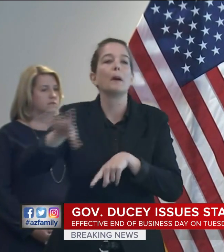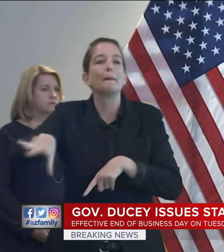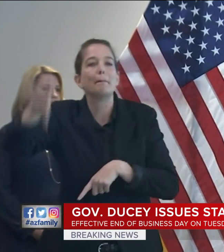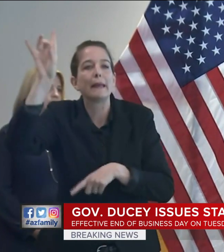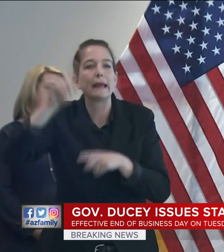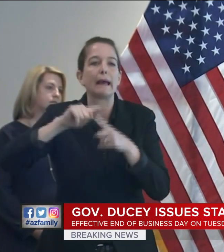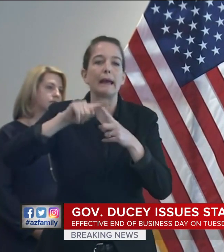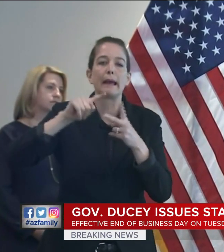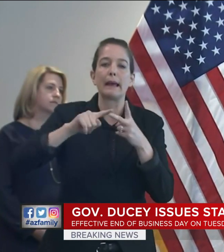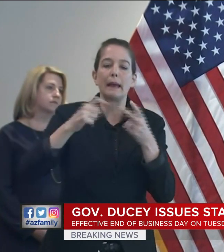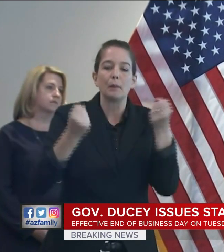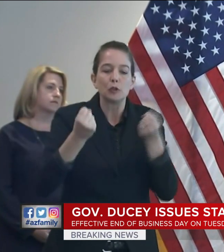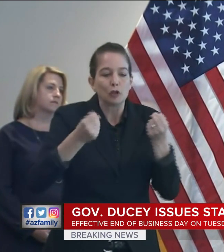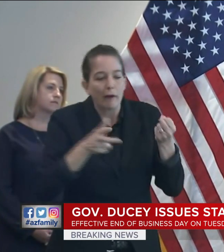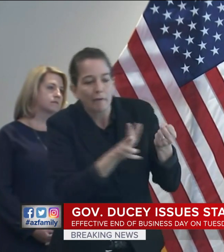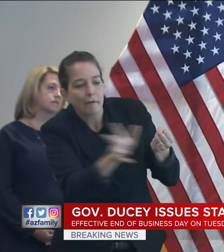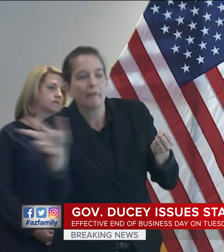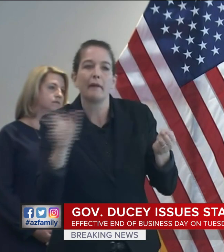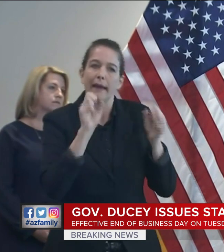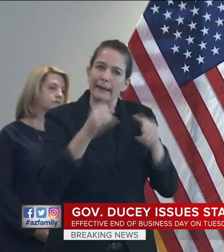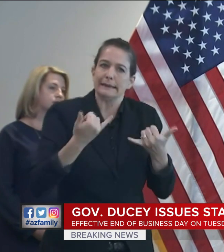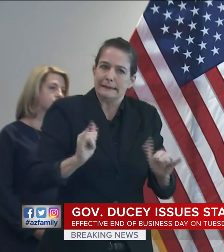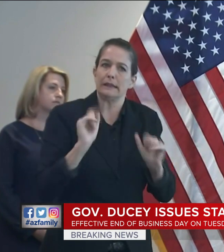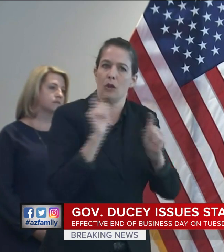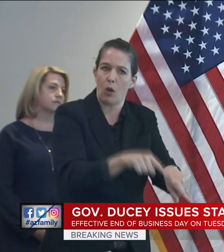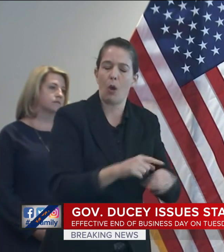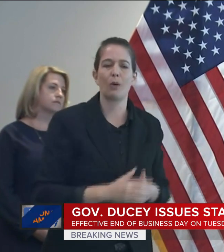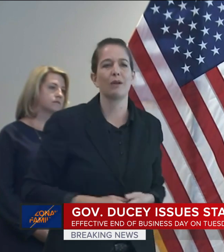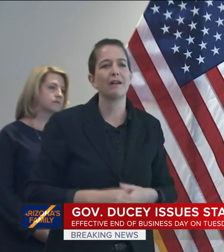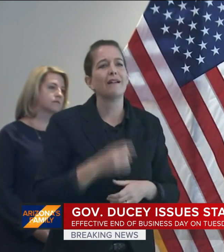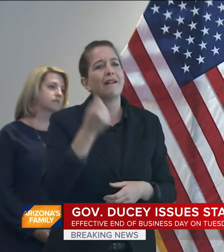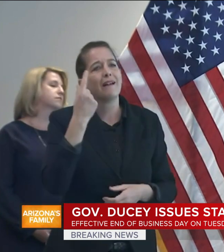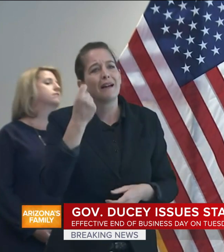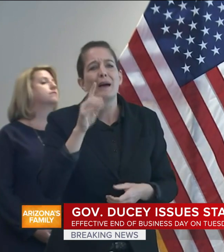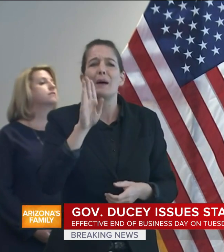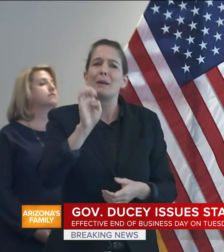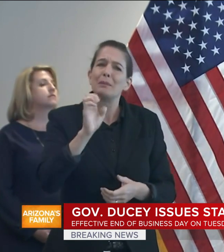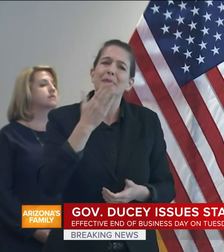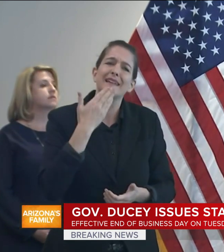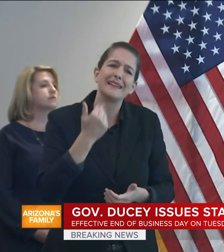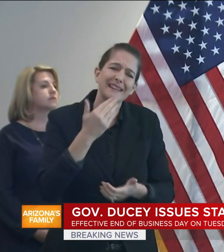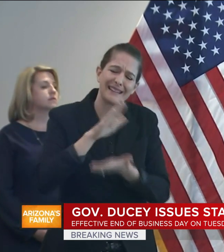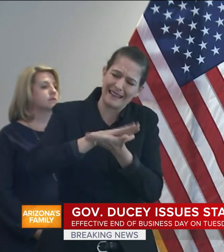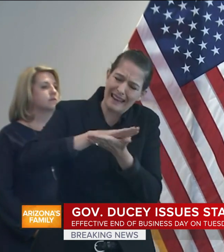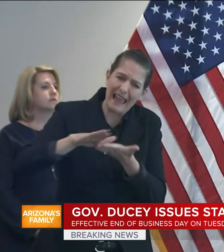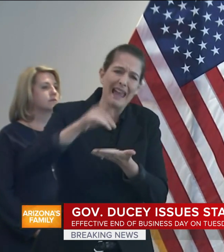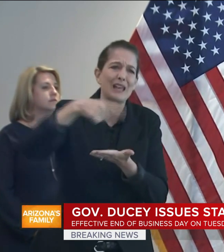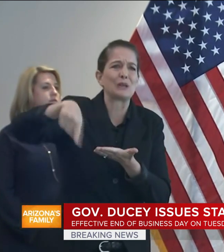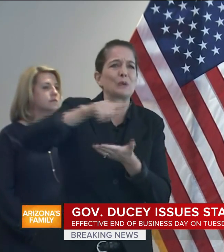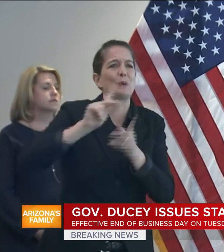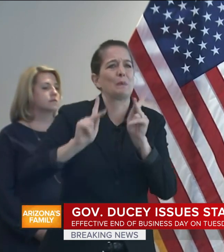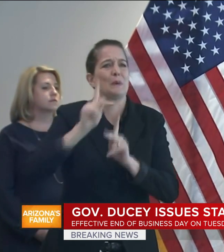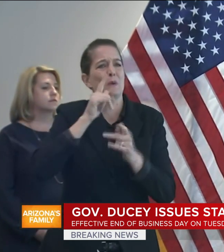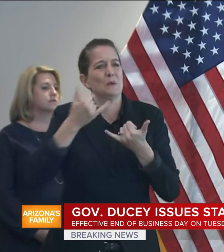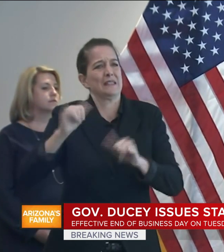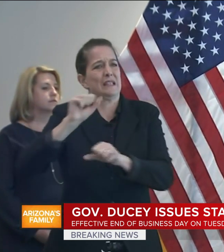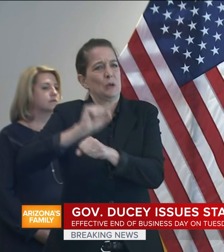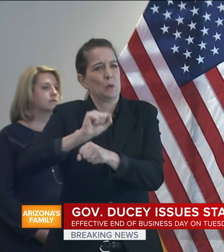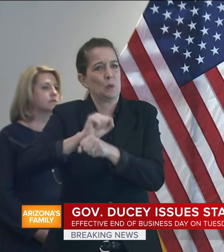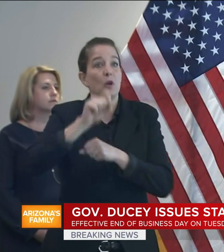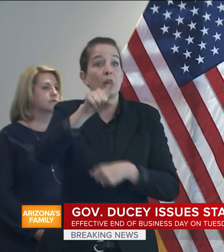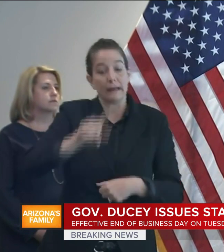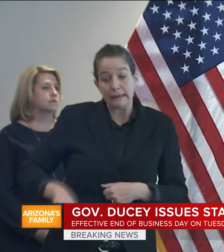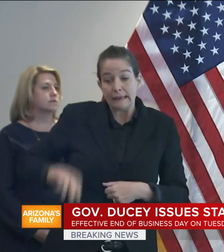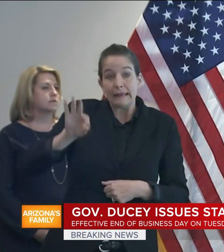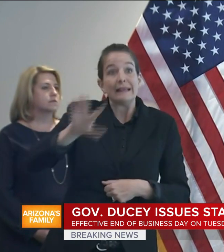and be as generous as you can with your tips to our service workers. While this physical distancing order